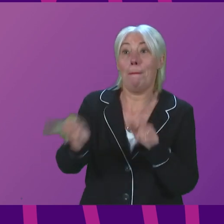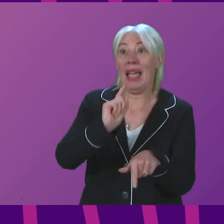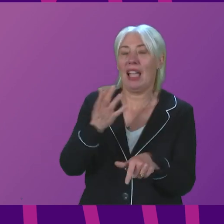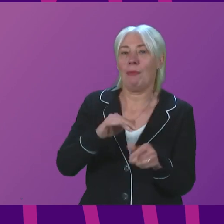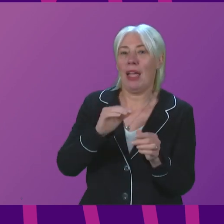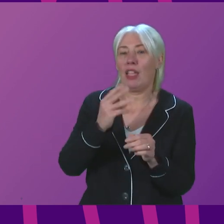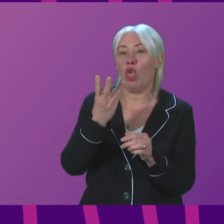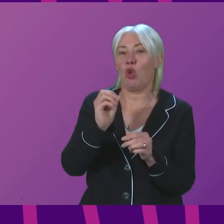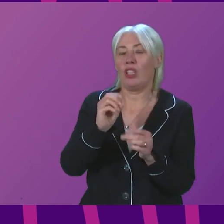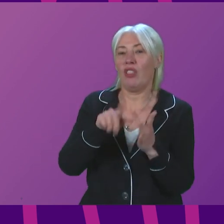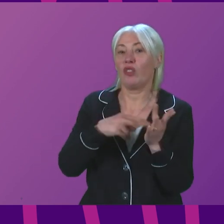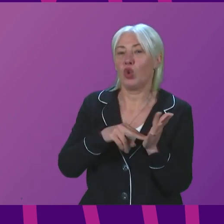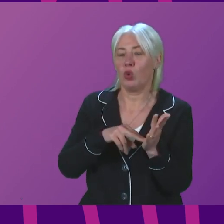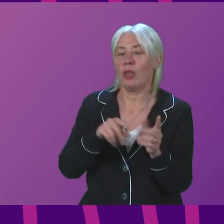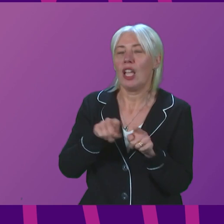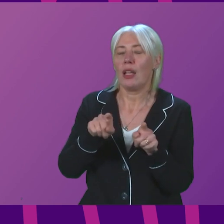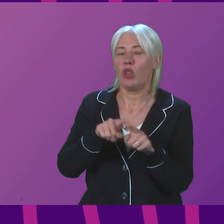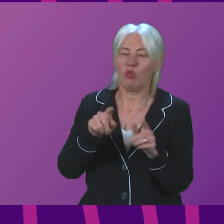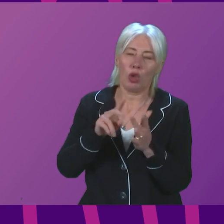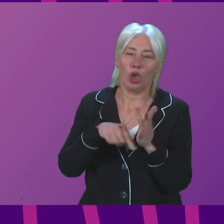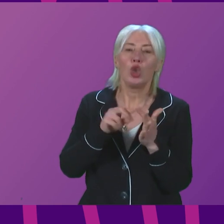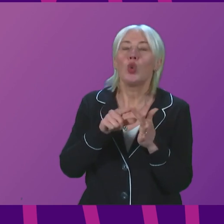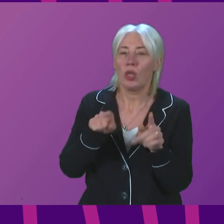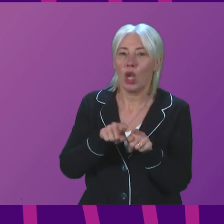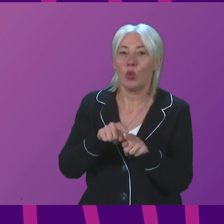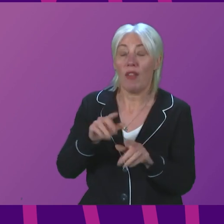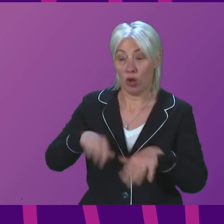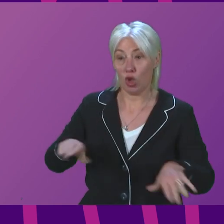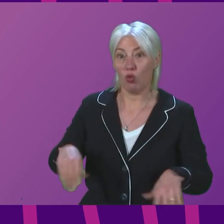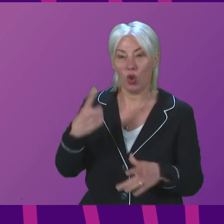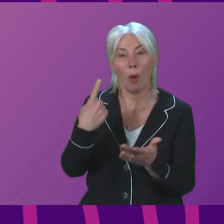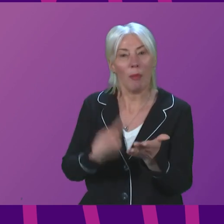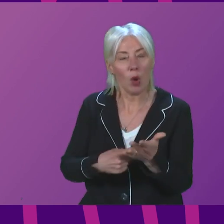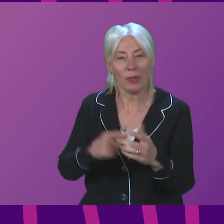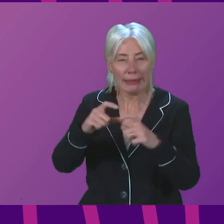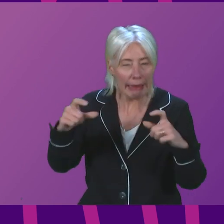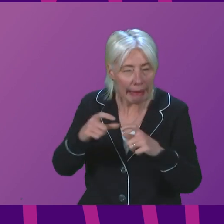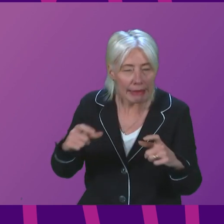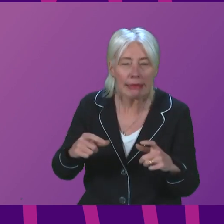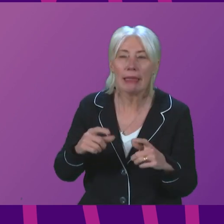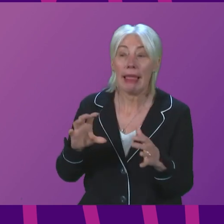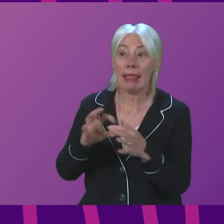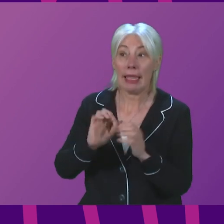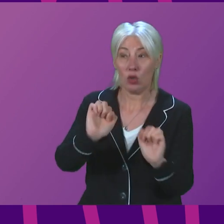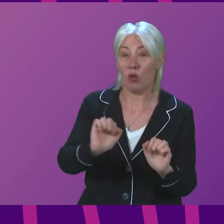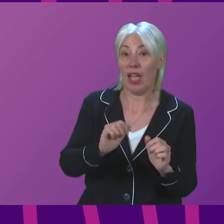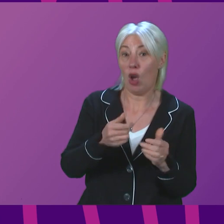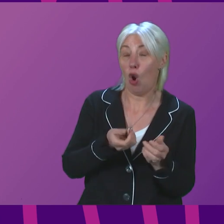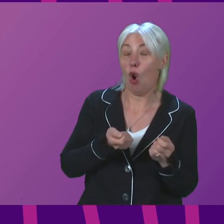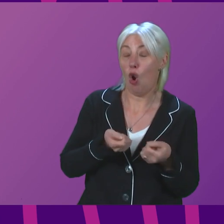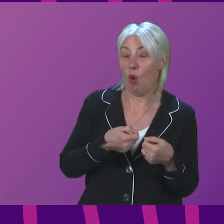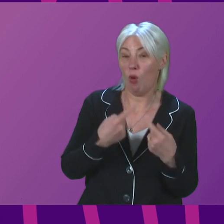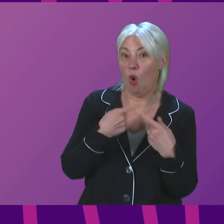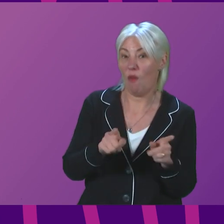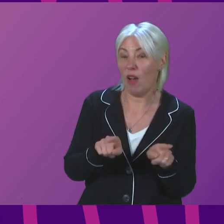ScotRail's kids for a quid discount will also be able to be used in conjunction with this offer which means that up to four children can travel for